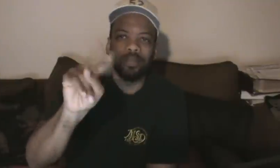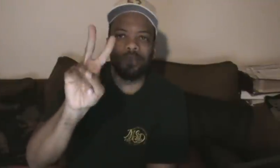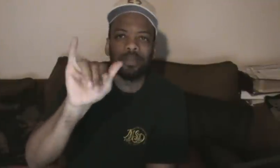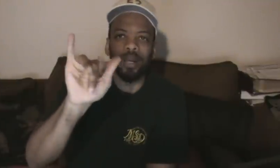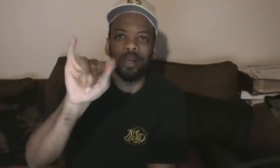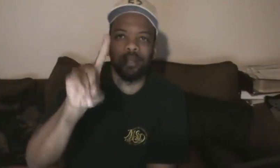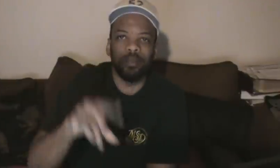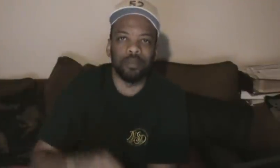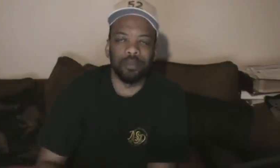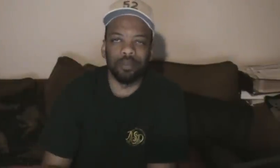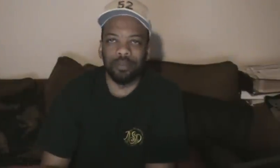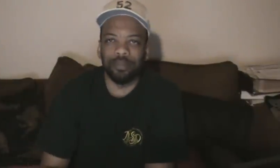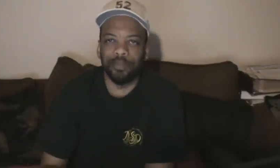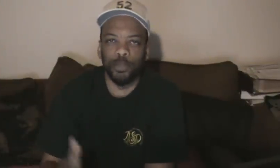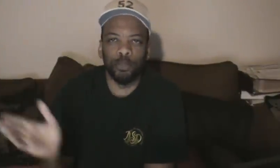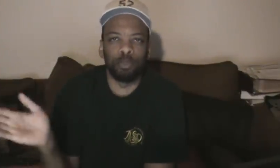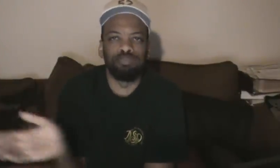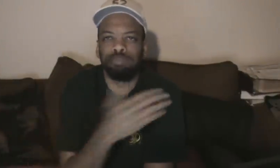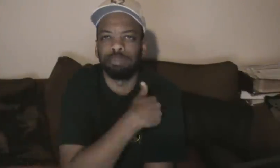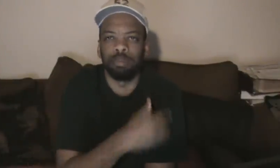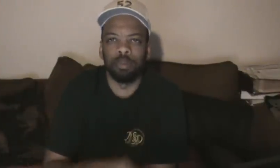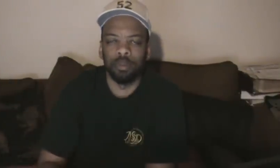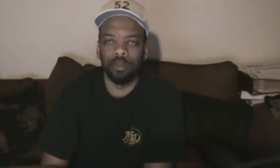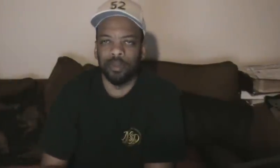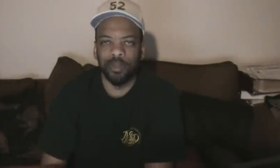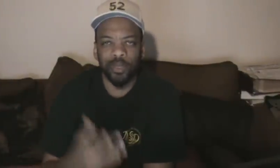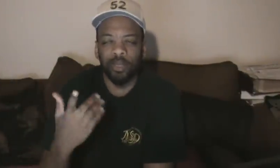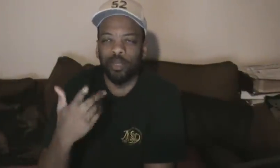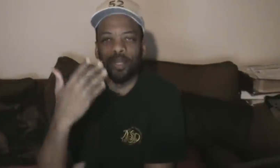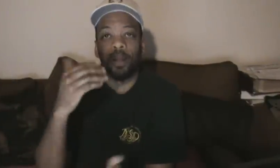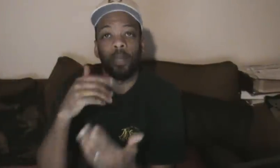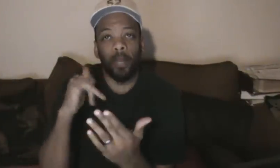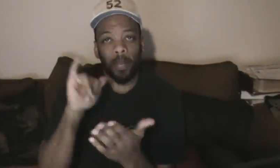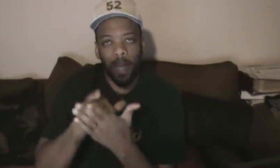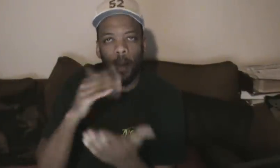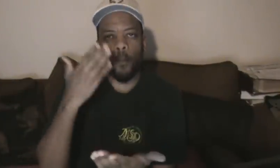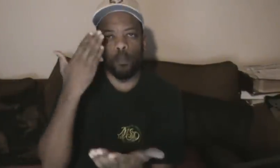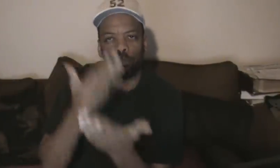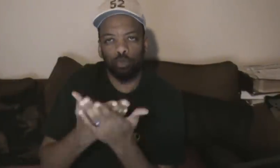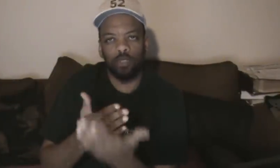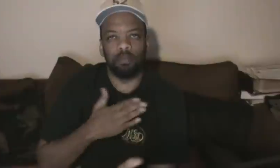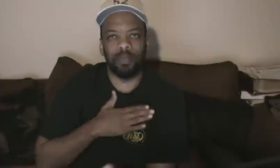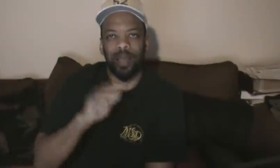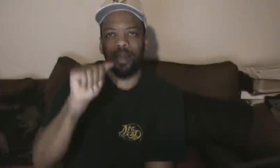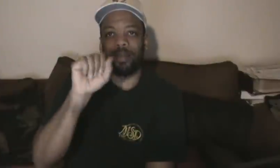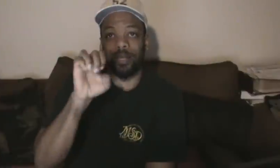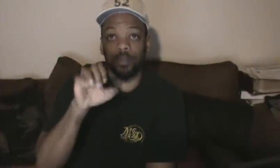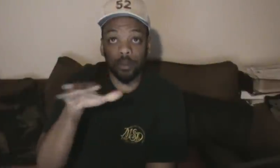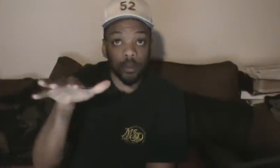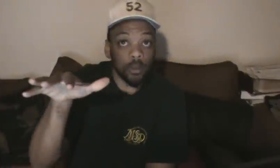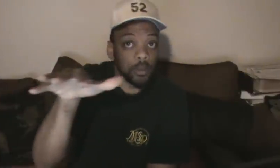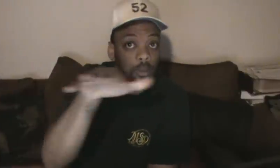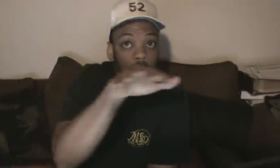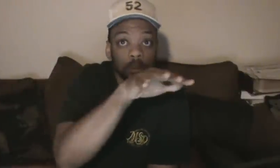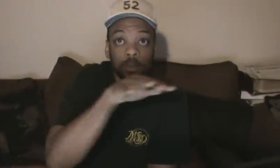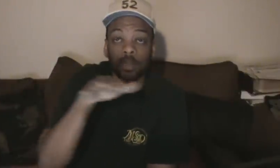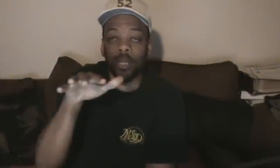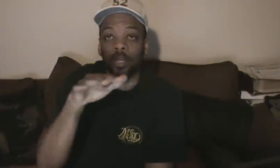$75 a month. And ask how to get a $300 CenturyLink Visa prepaid card, too. So call